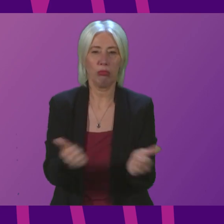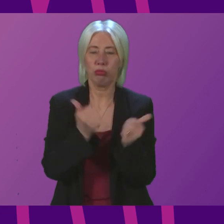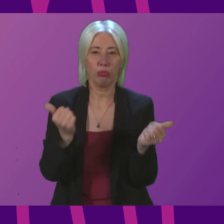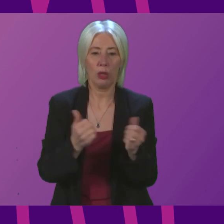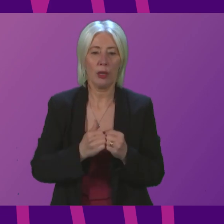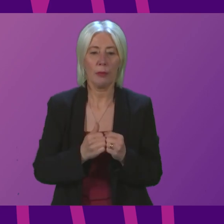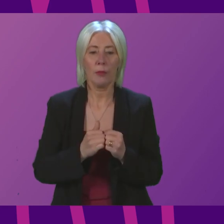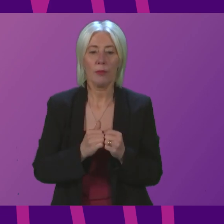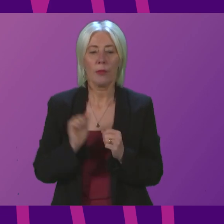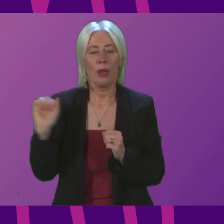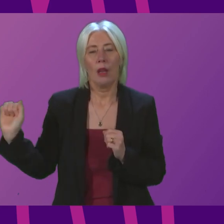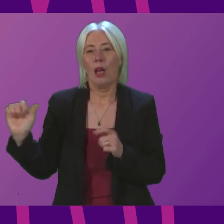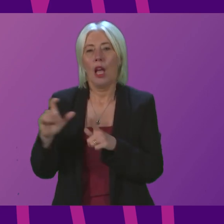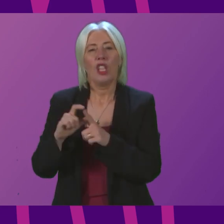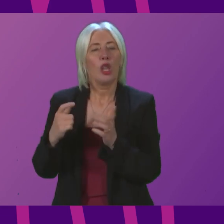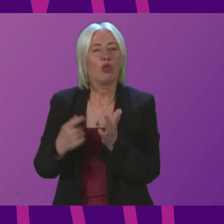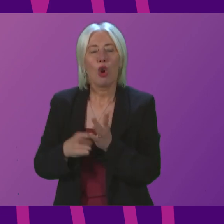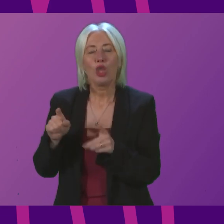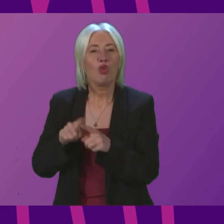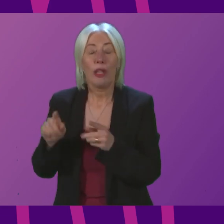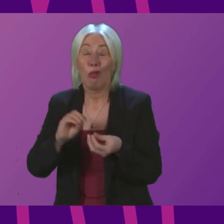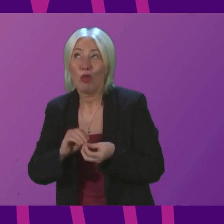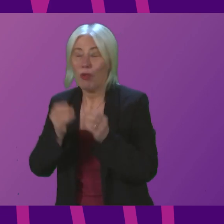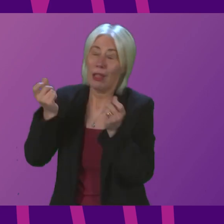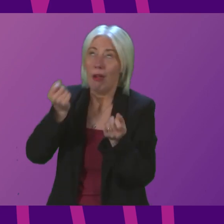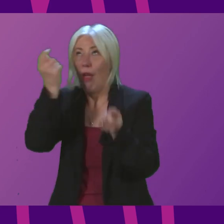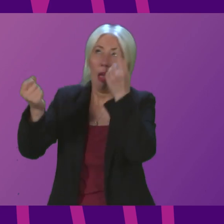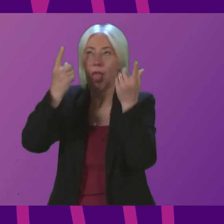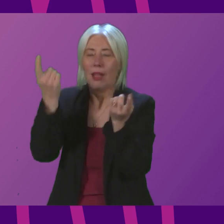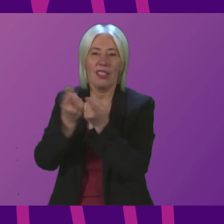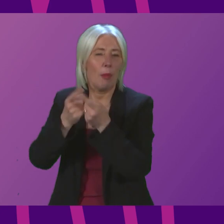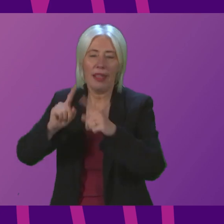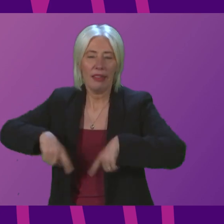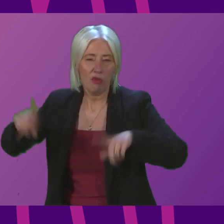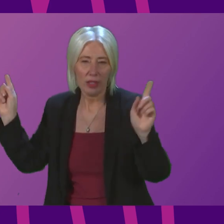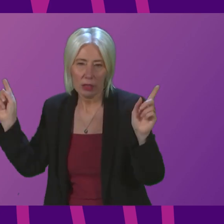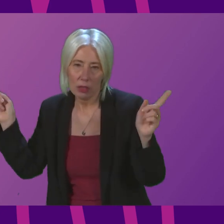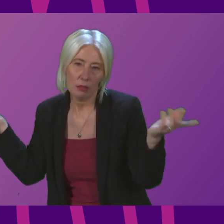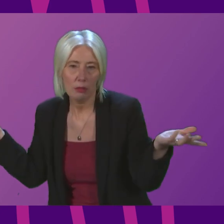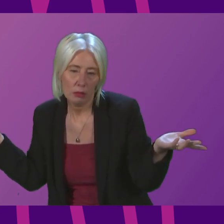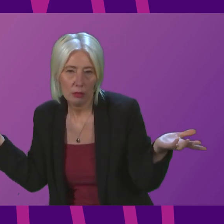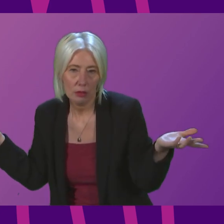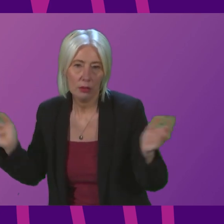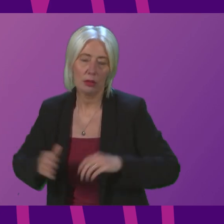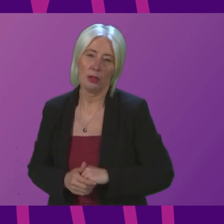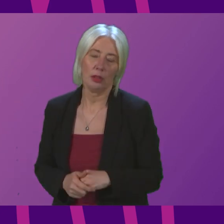Mr Ross is trying to invent something else. He's trying to.